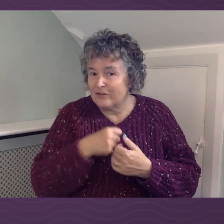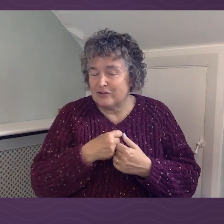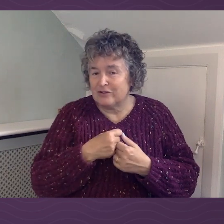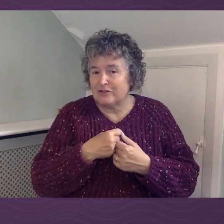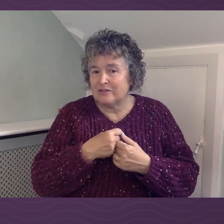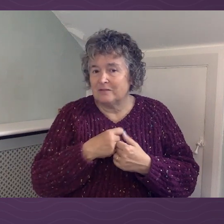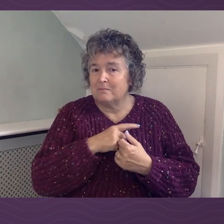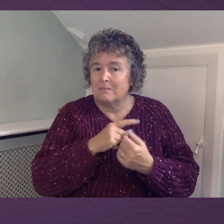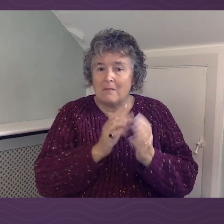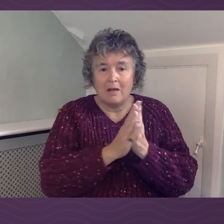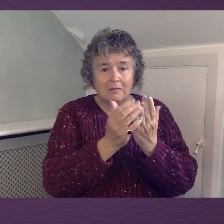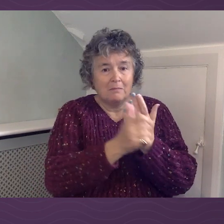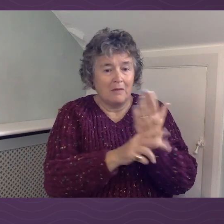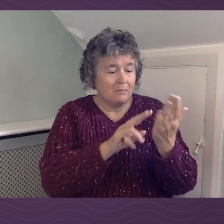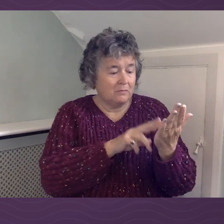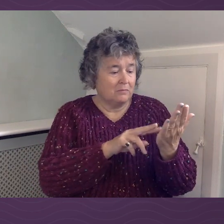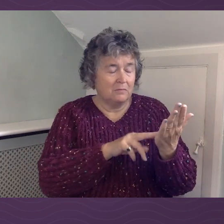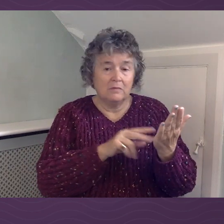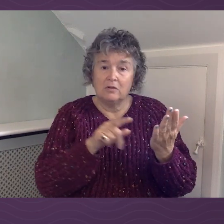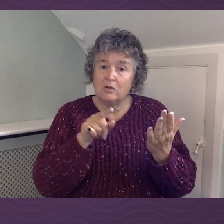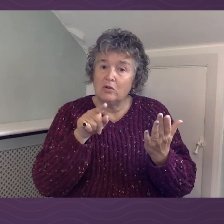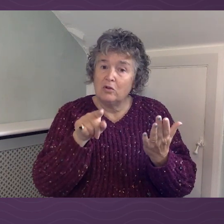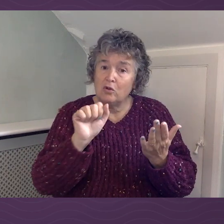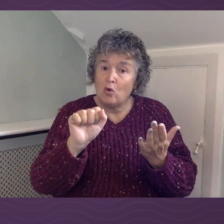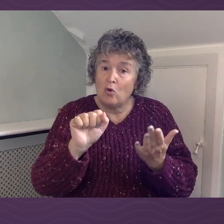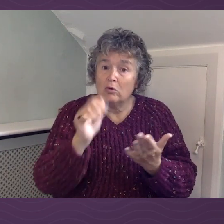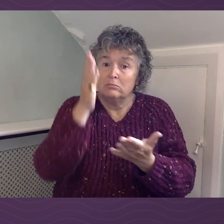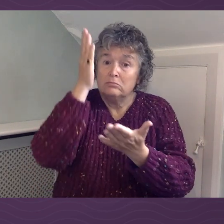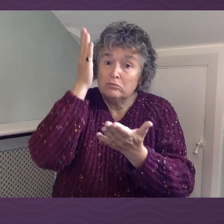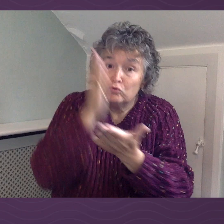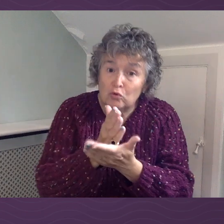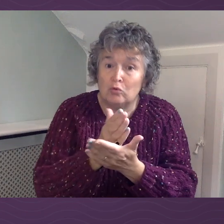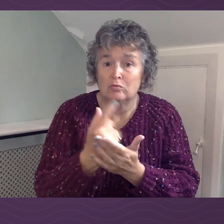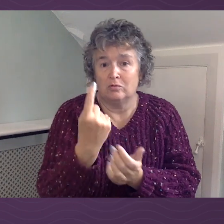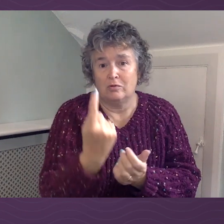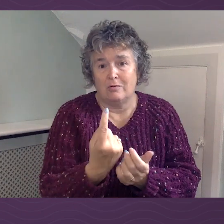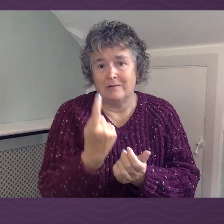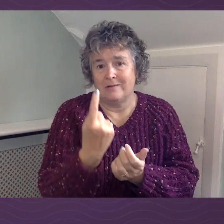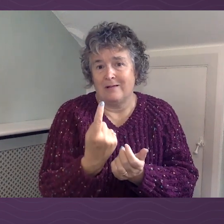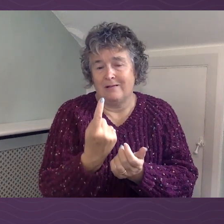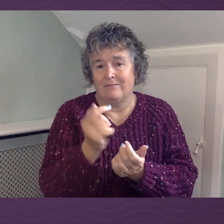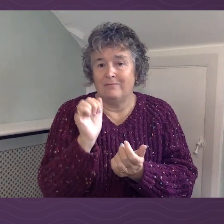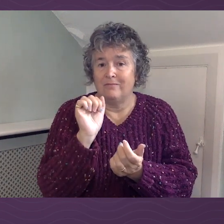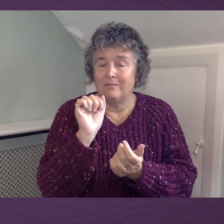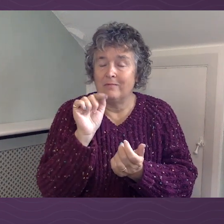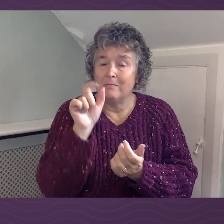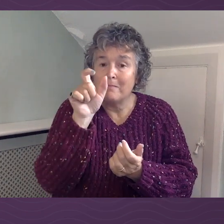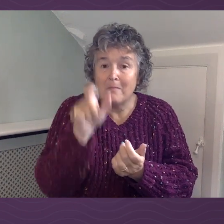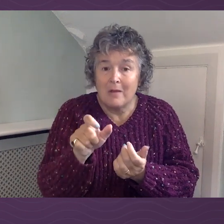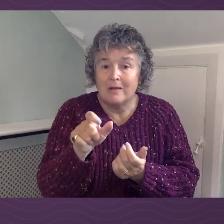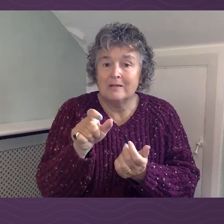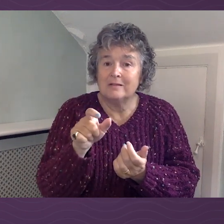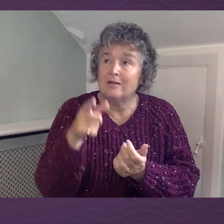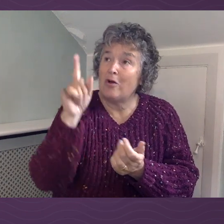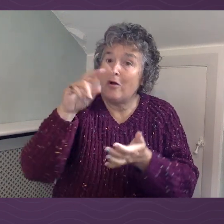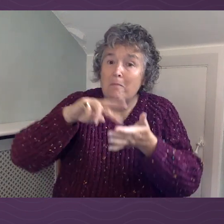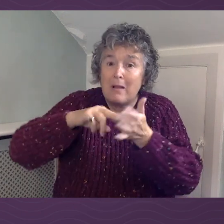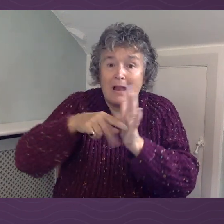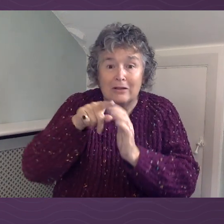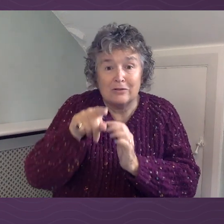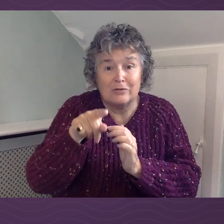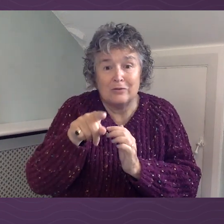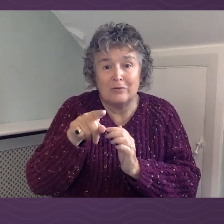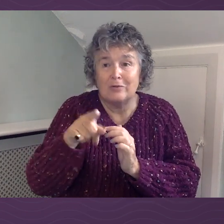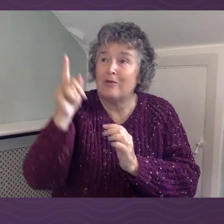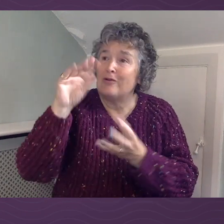But actually what this verse tells us is, your true self, who you are truly meant to be, is the person God